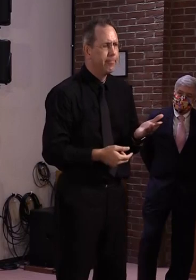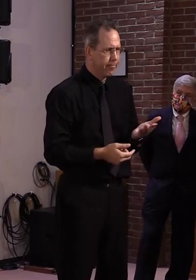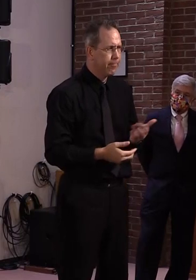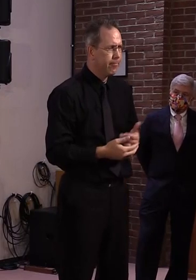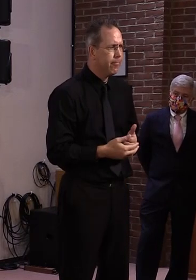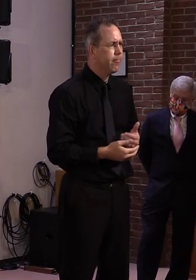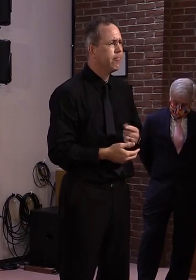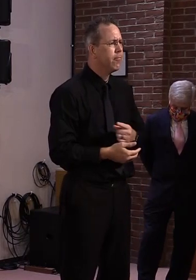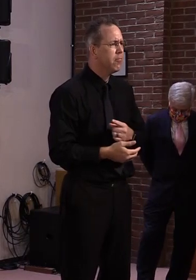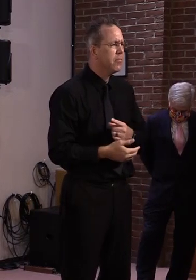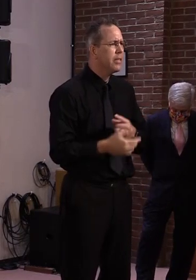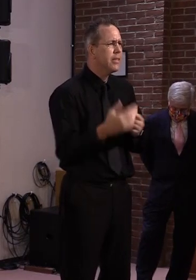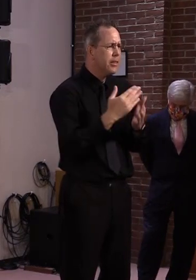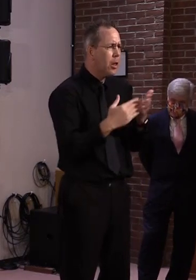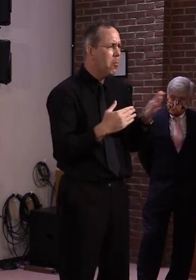now.